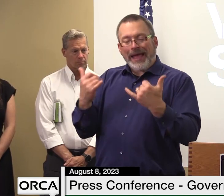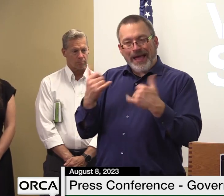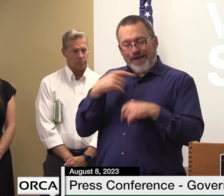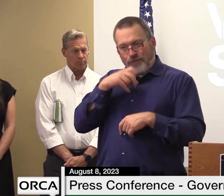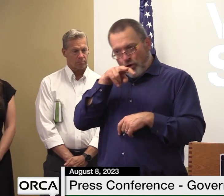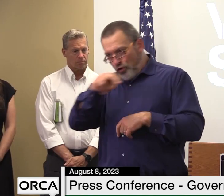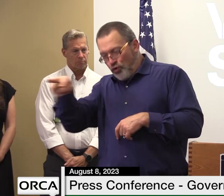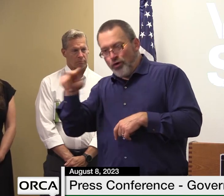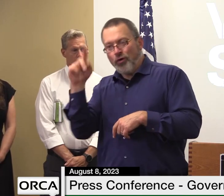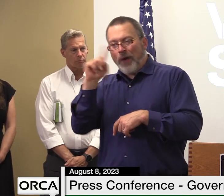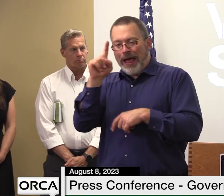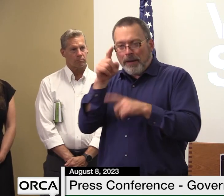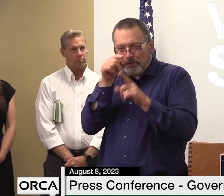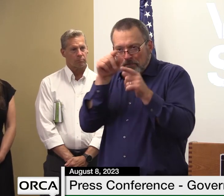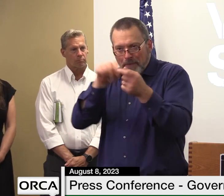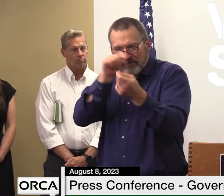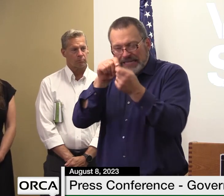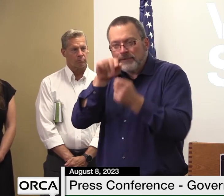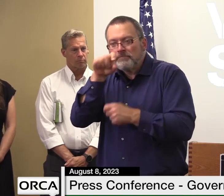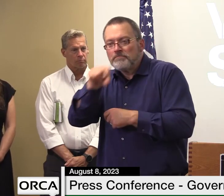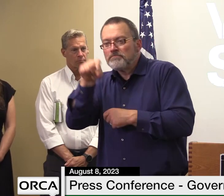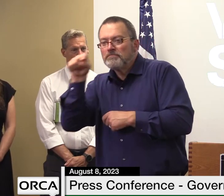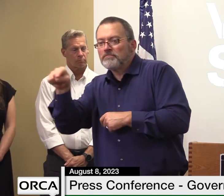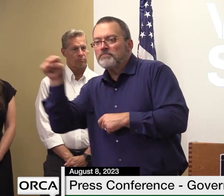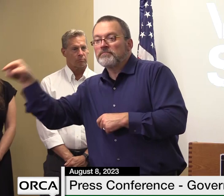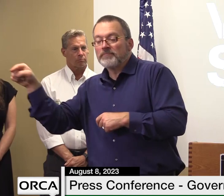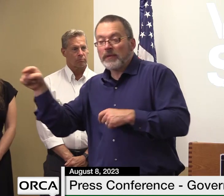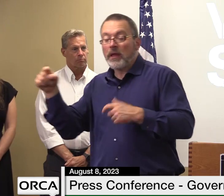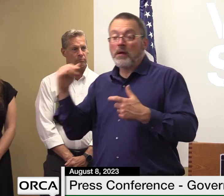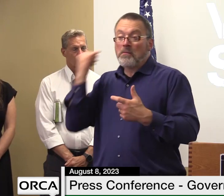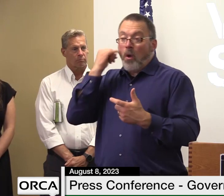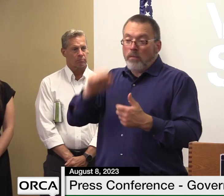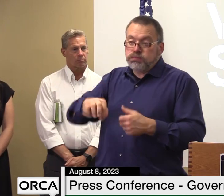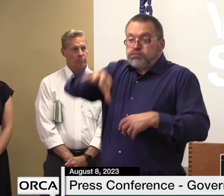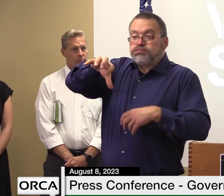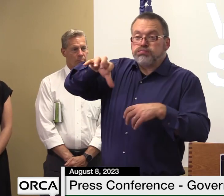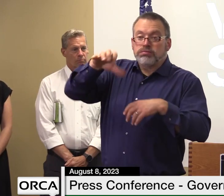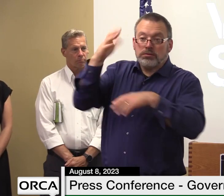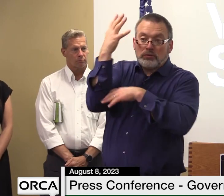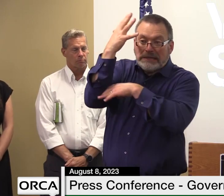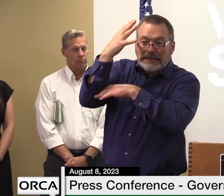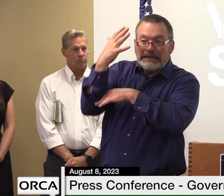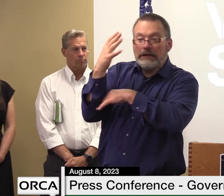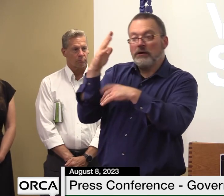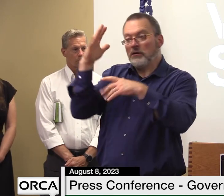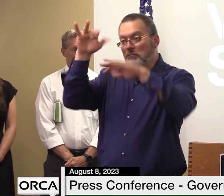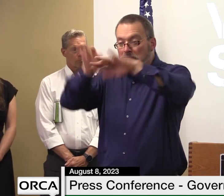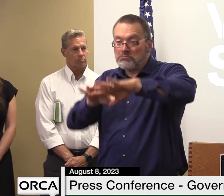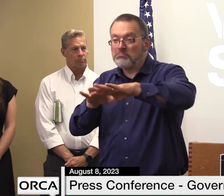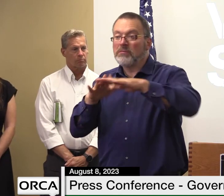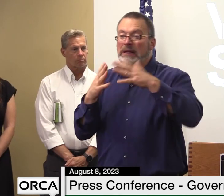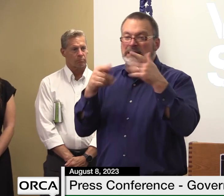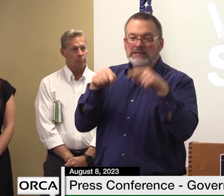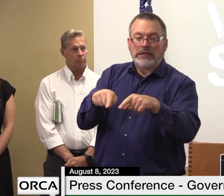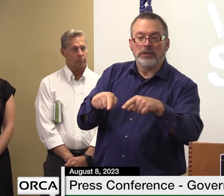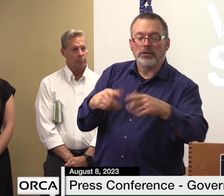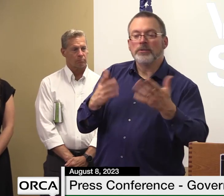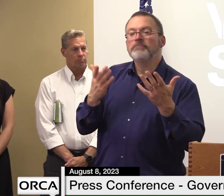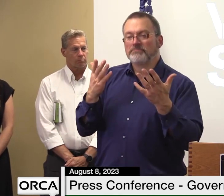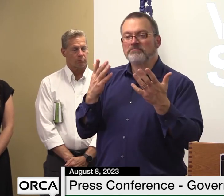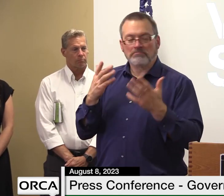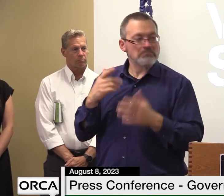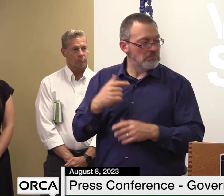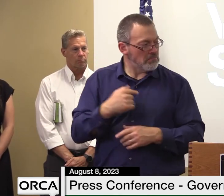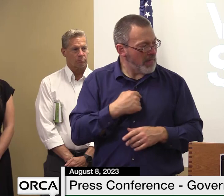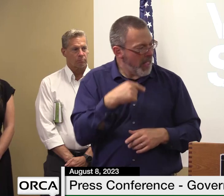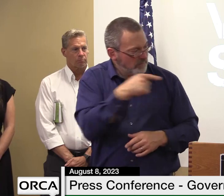was debris getting hung up in in the abutments some of it was slides as you as you saw and we'll just have to